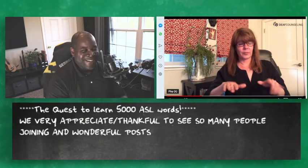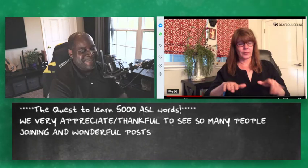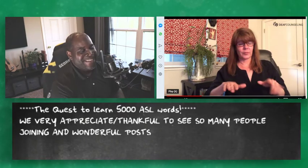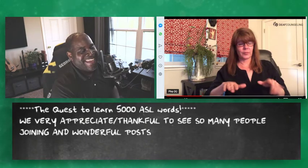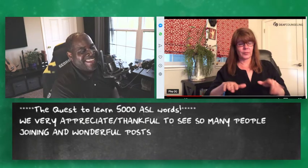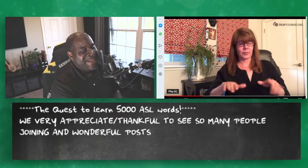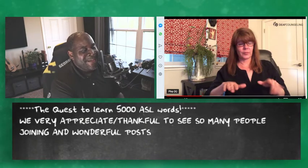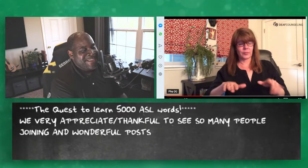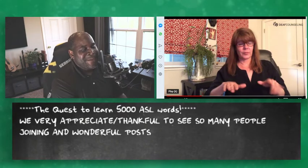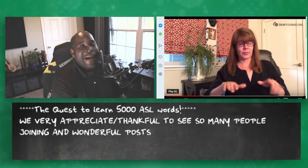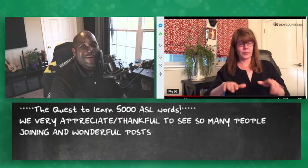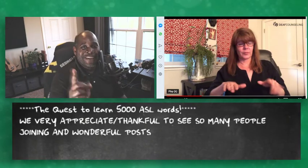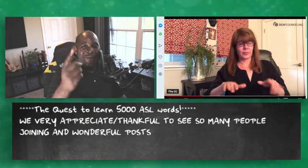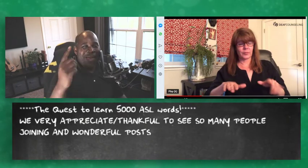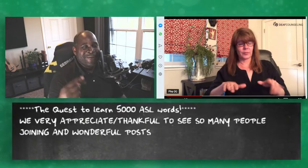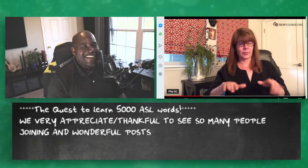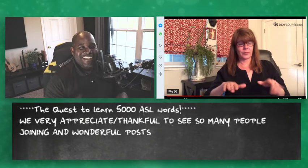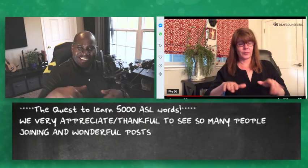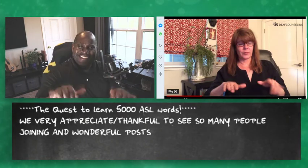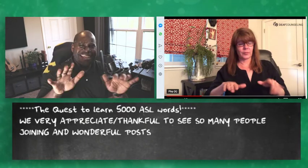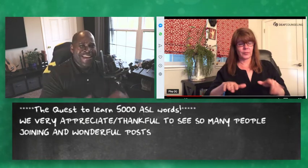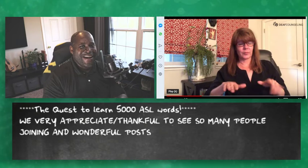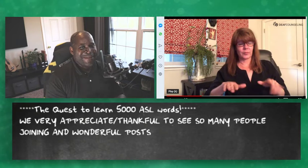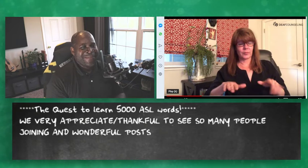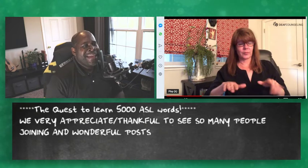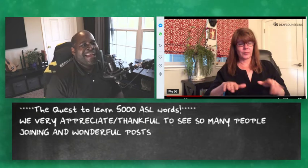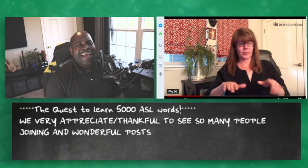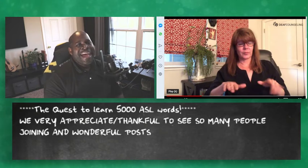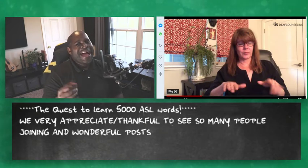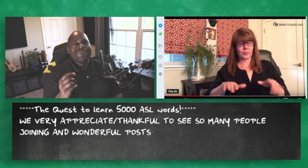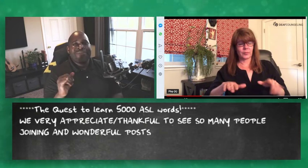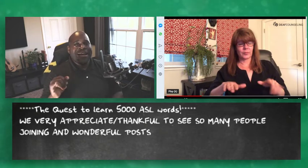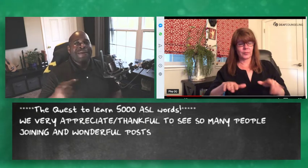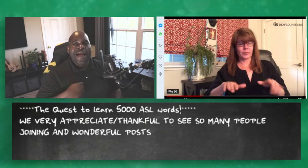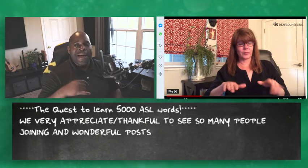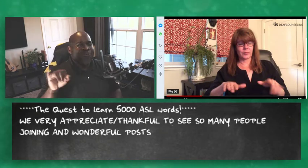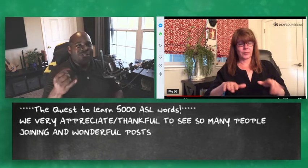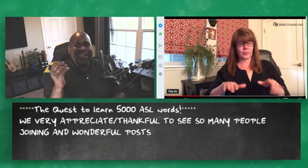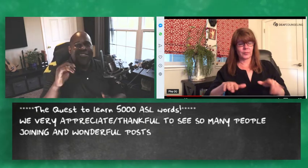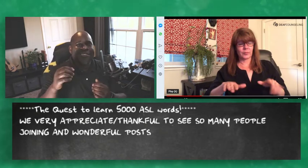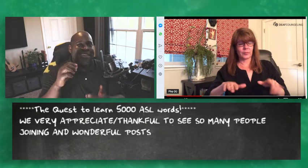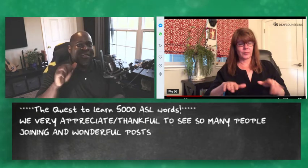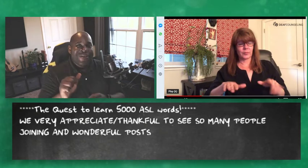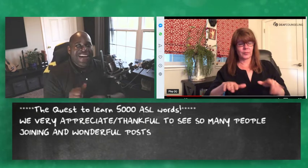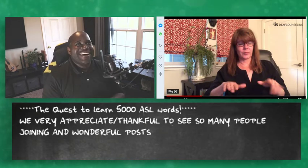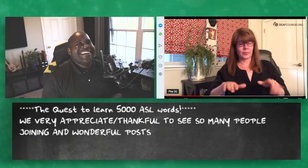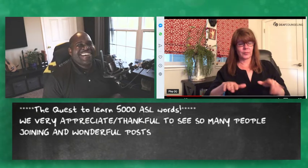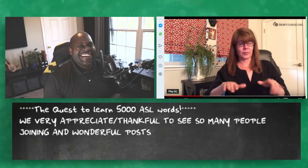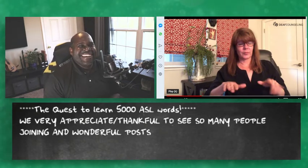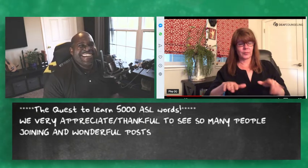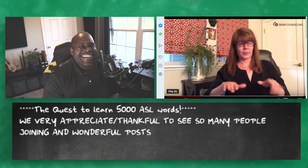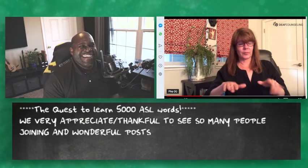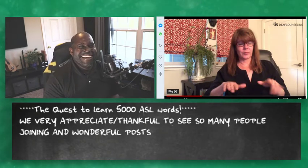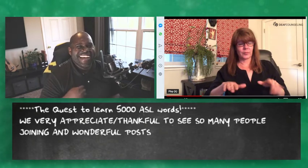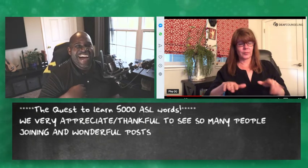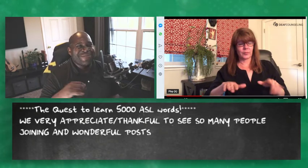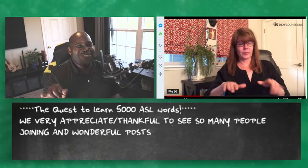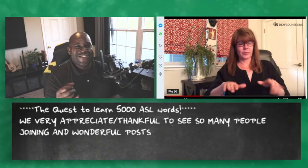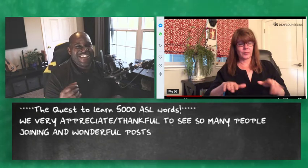hey you might want to know that one stay calm I'm I'm just I'm just